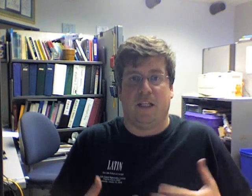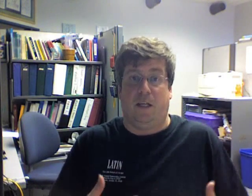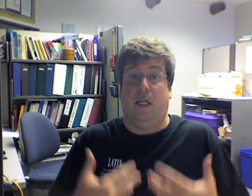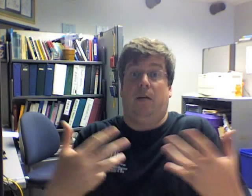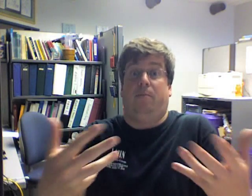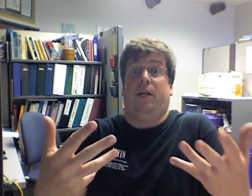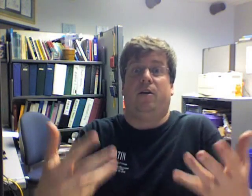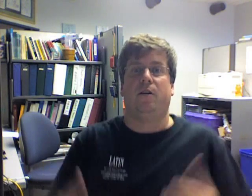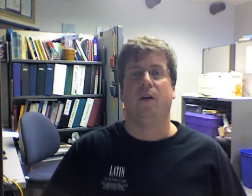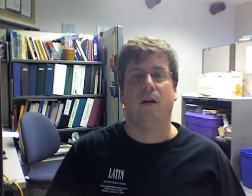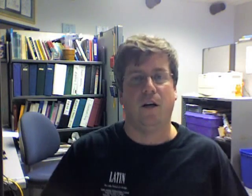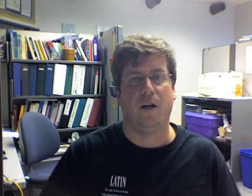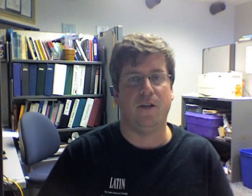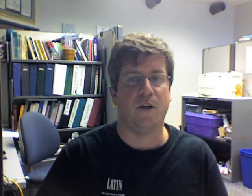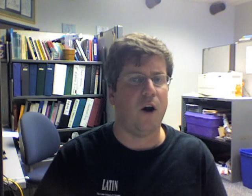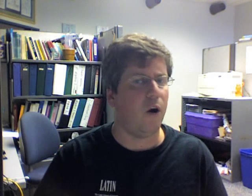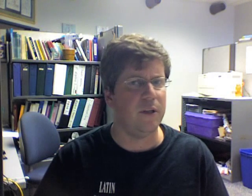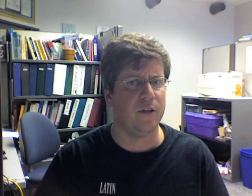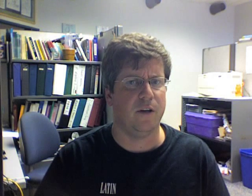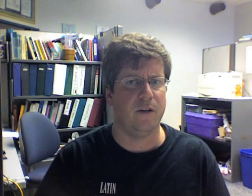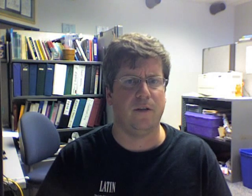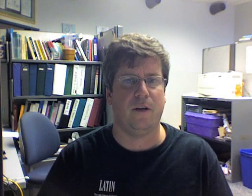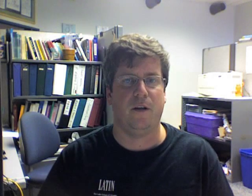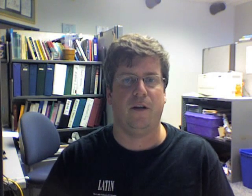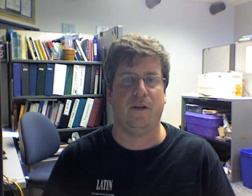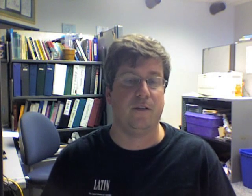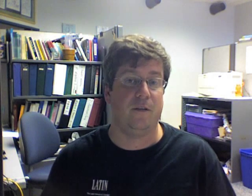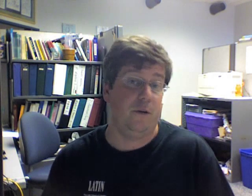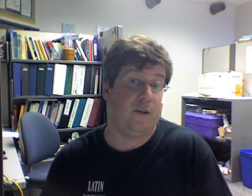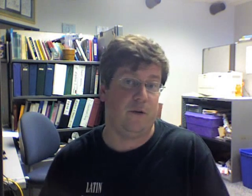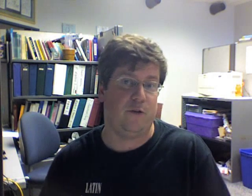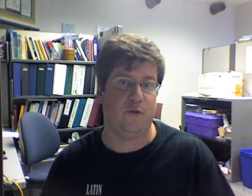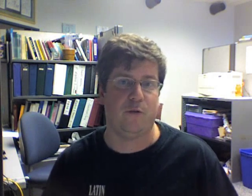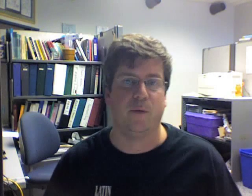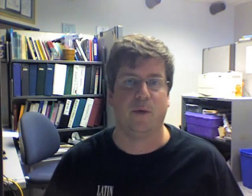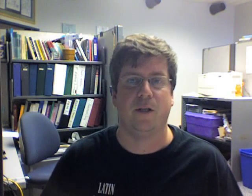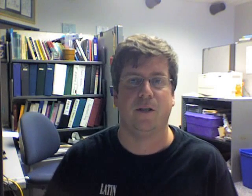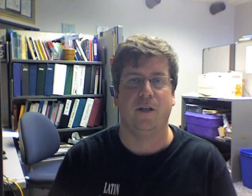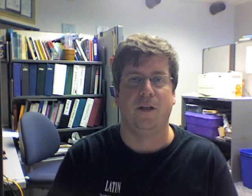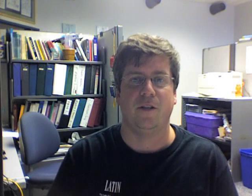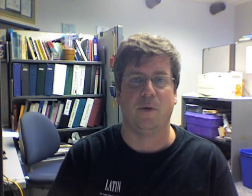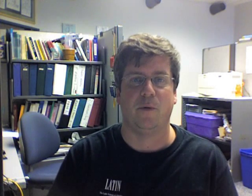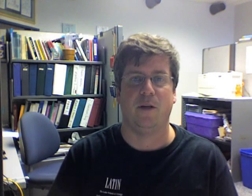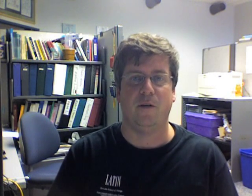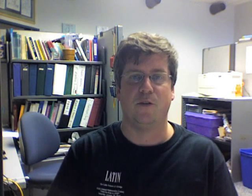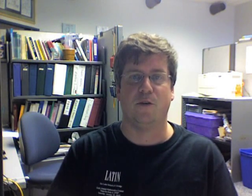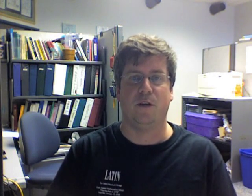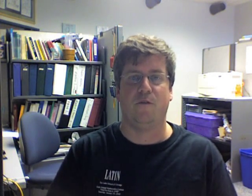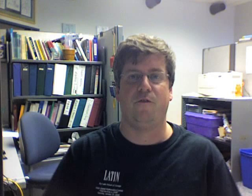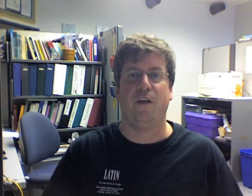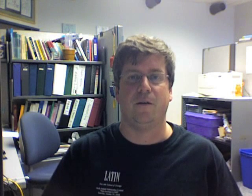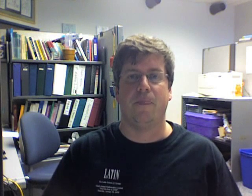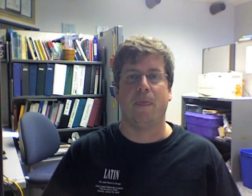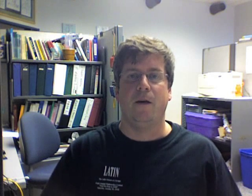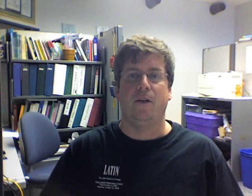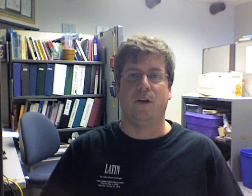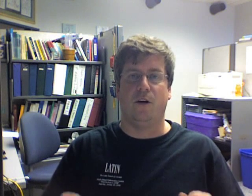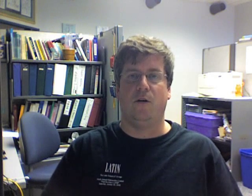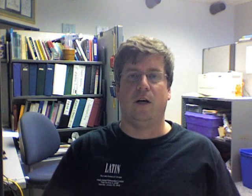they get bigger. Uh, it's always, uh, uh, you know, it's not always true, but we, something we certainly feel. So, uh,